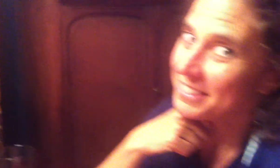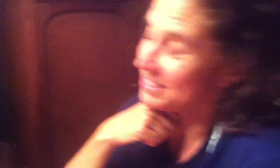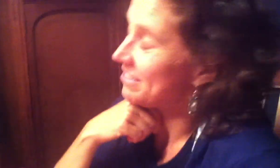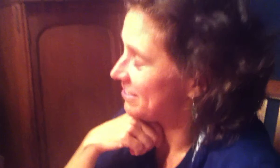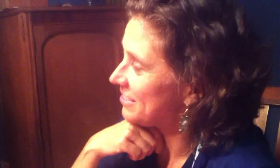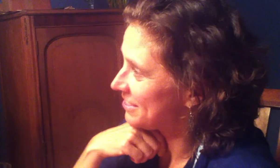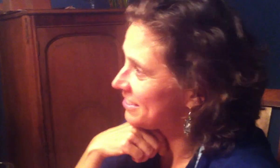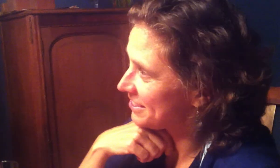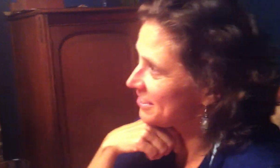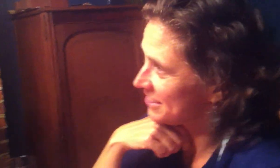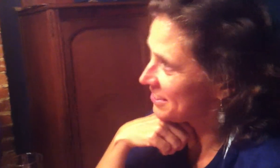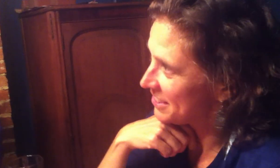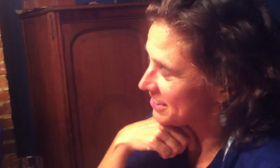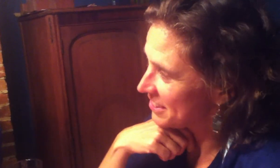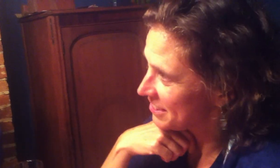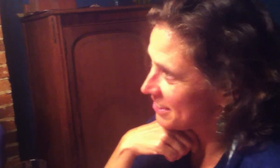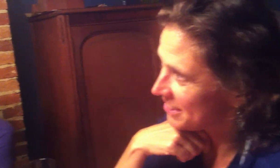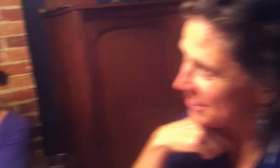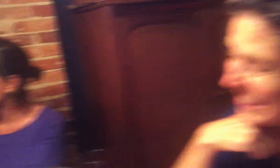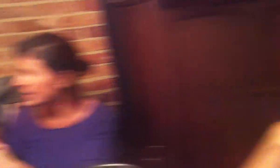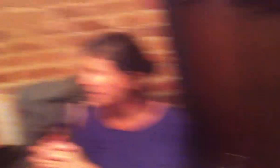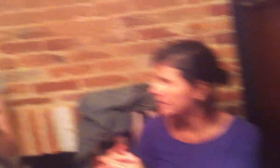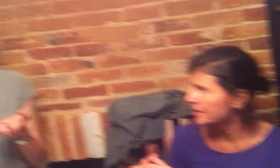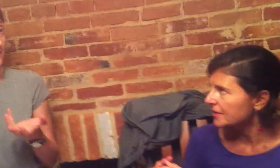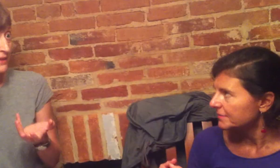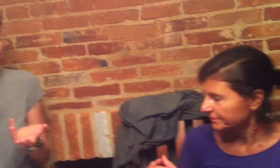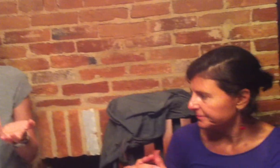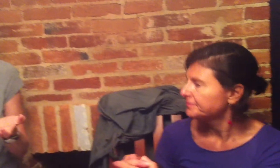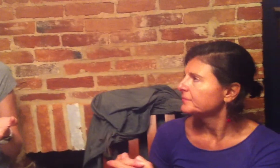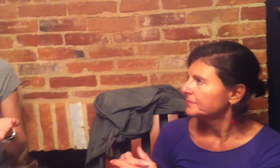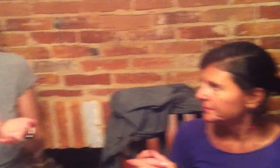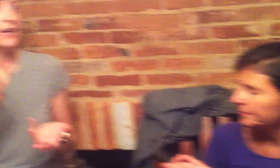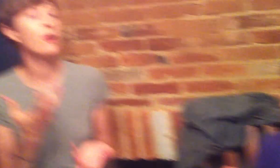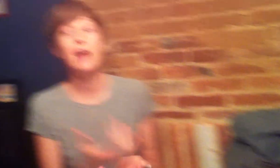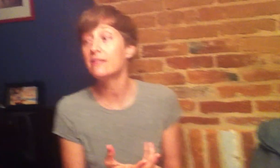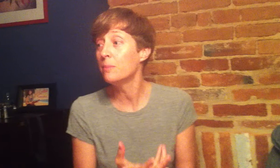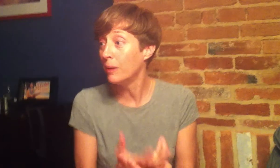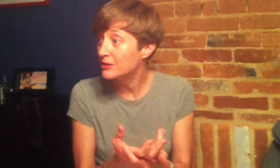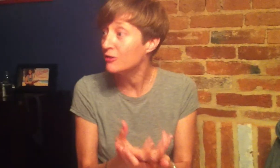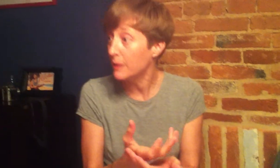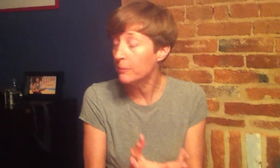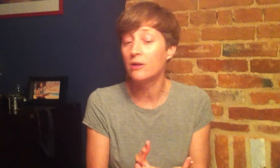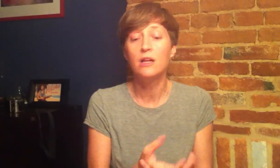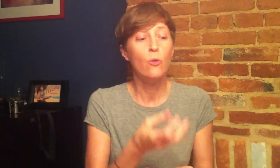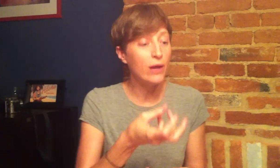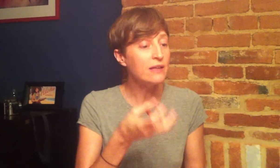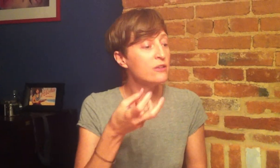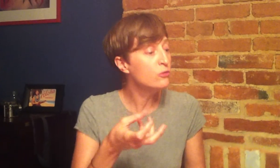feel it like on the edges and stuff, but when I swallow, I can taste it still. And so I've asked a bunch of people, do